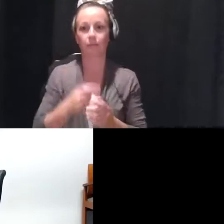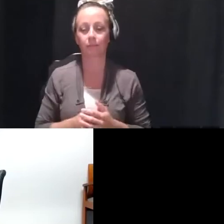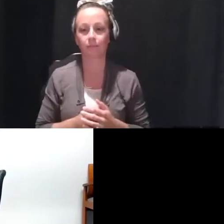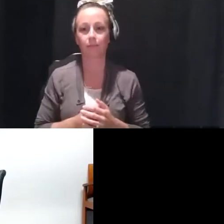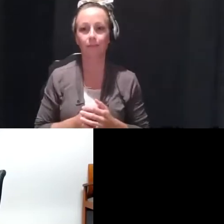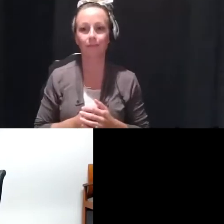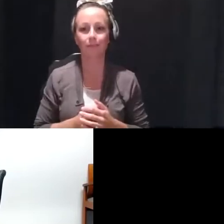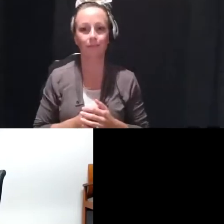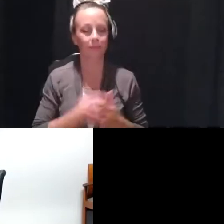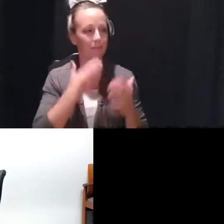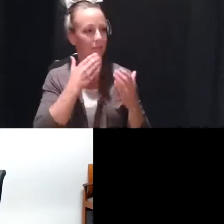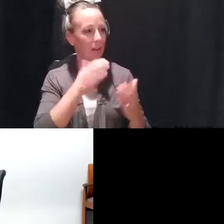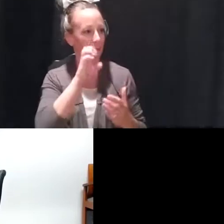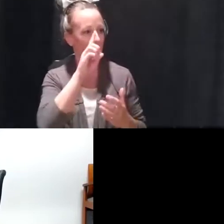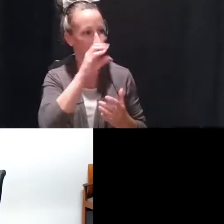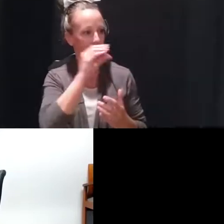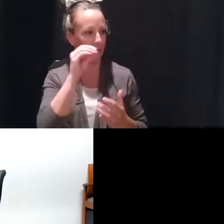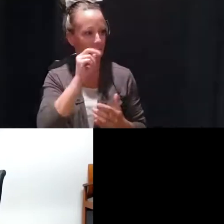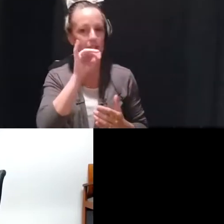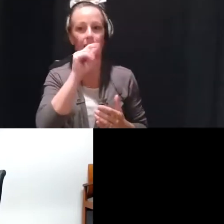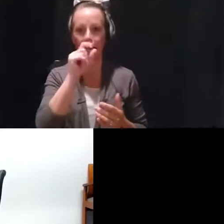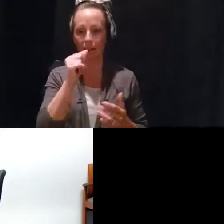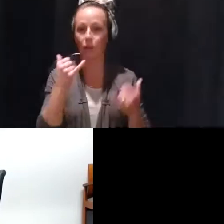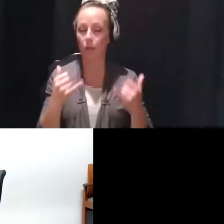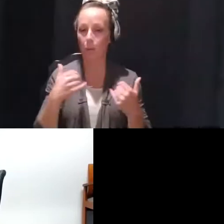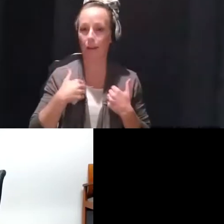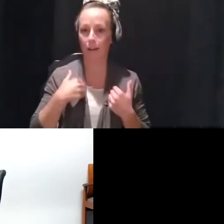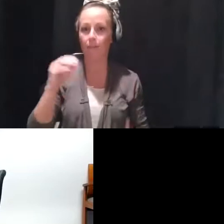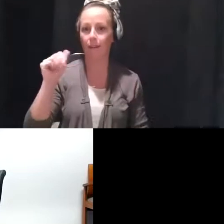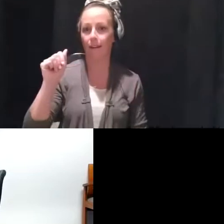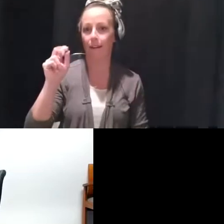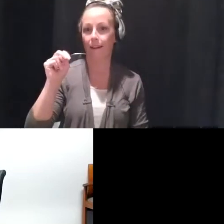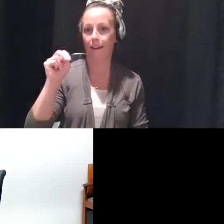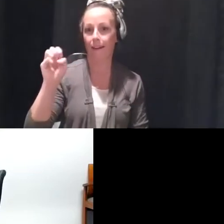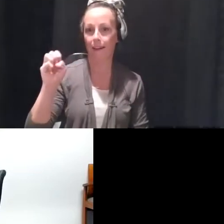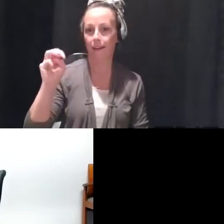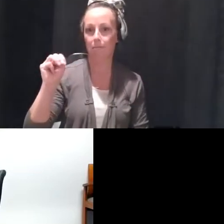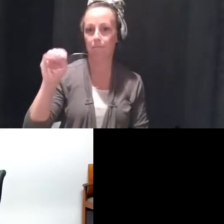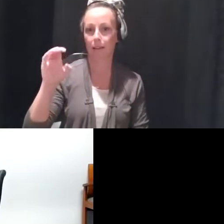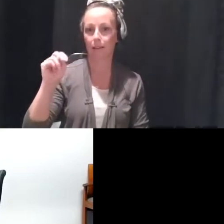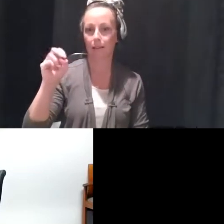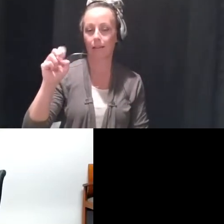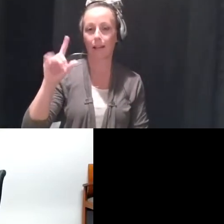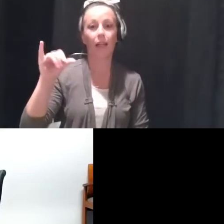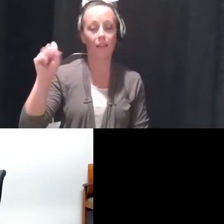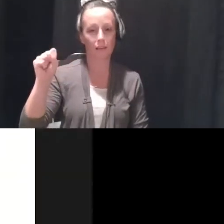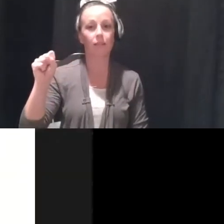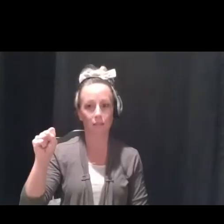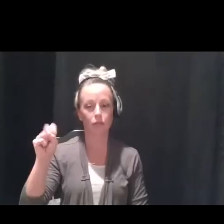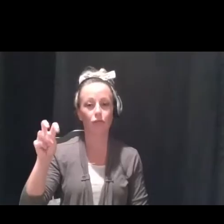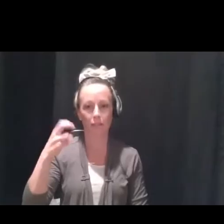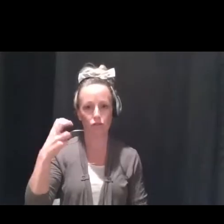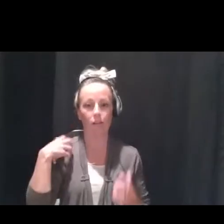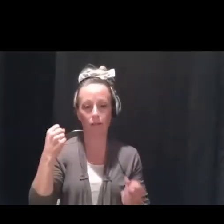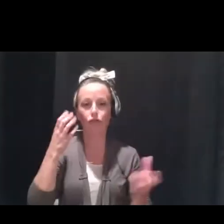Thank you, Ed and Nita. And again, today we do have Ann McNellis from Transitioning Mental Health Services here with us today. And as we had